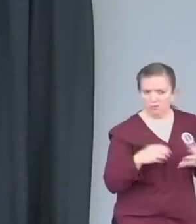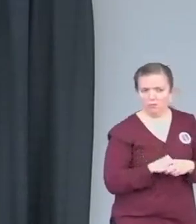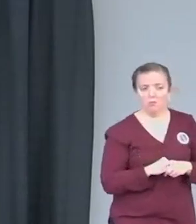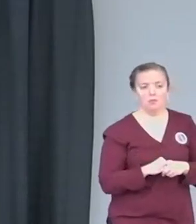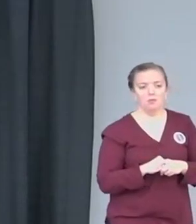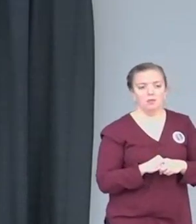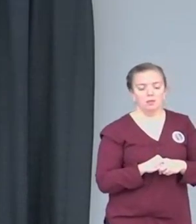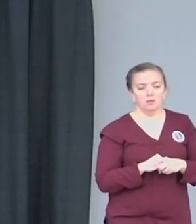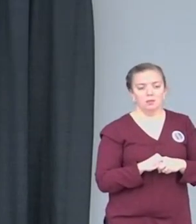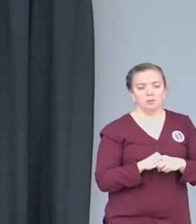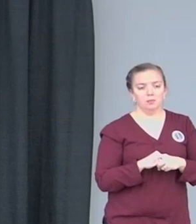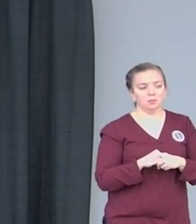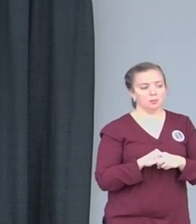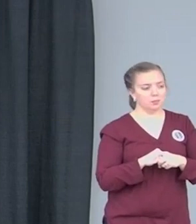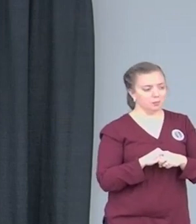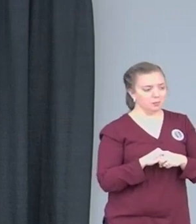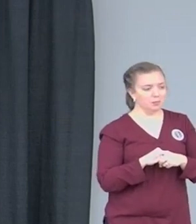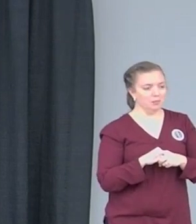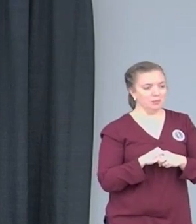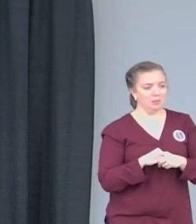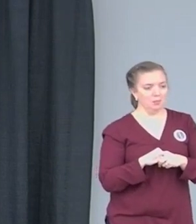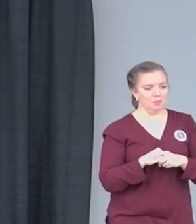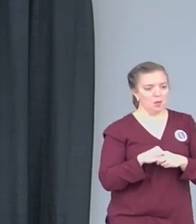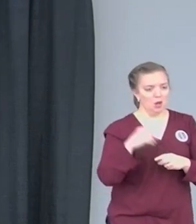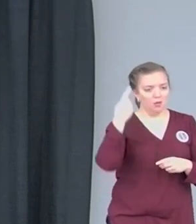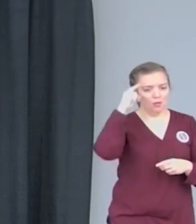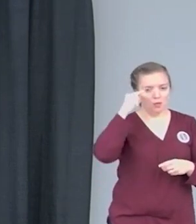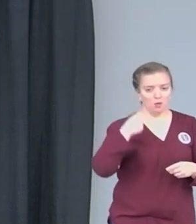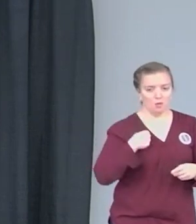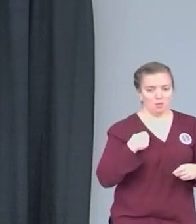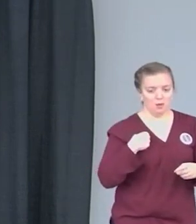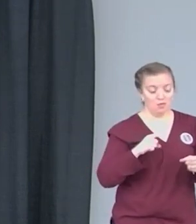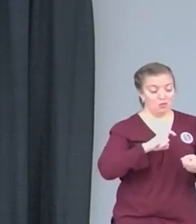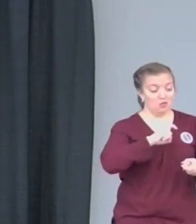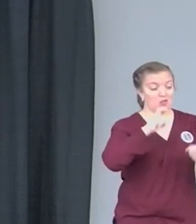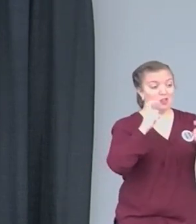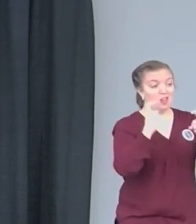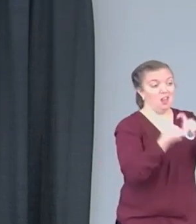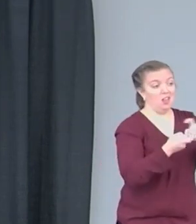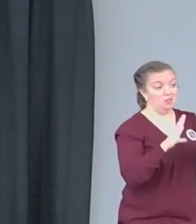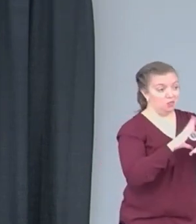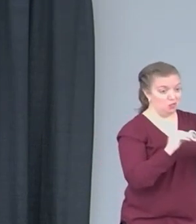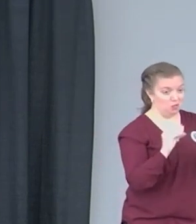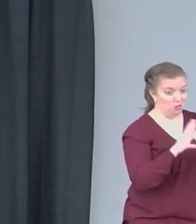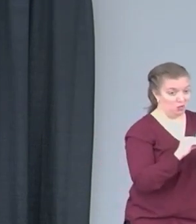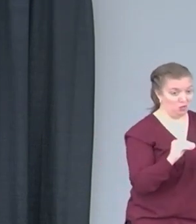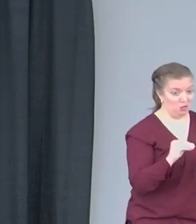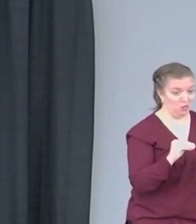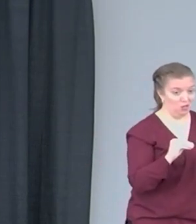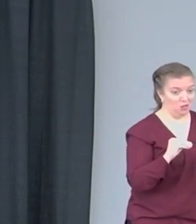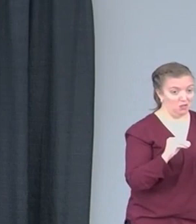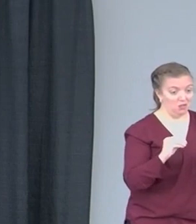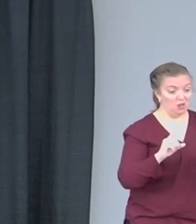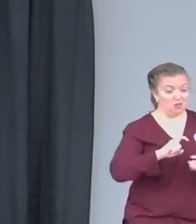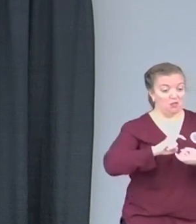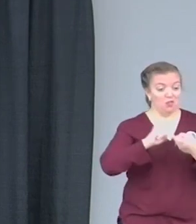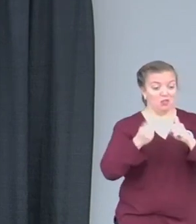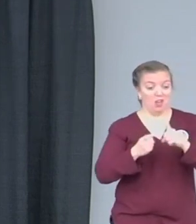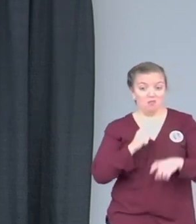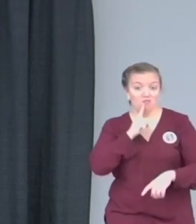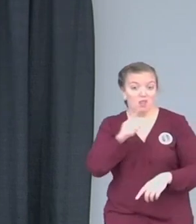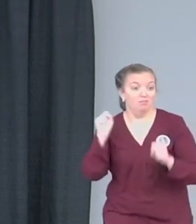For me, it was when you change the story, you can change your reality.